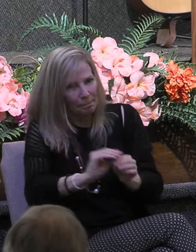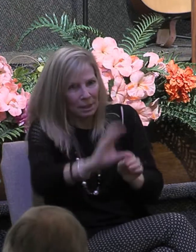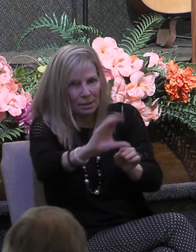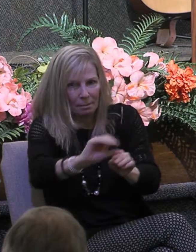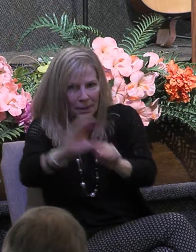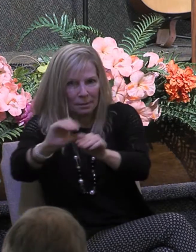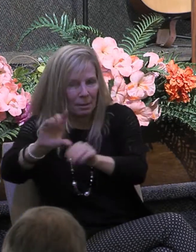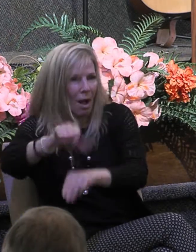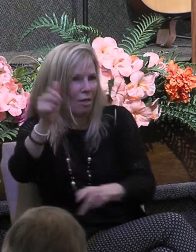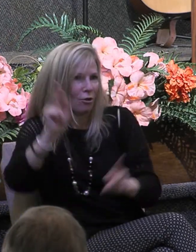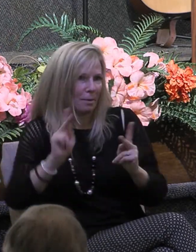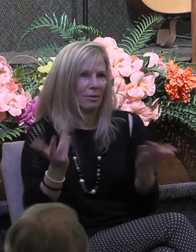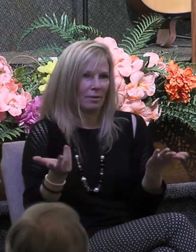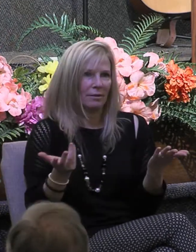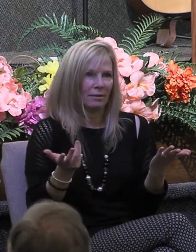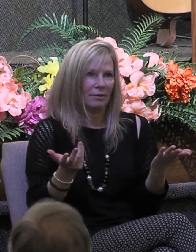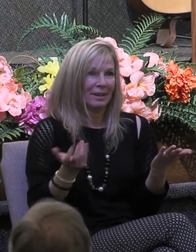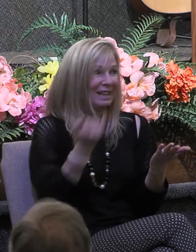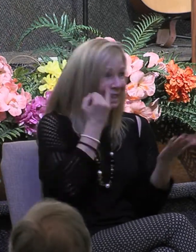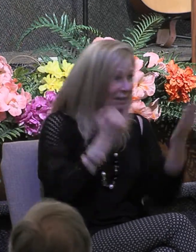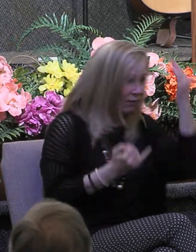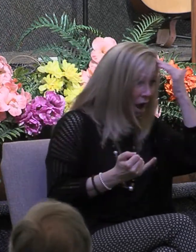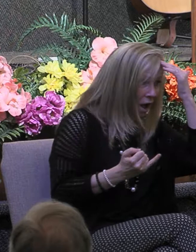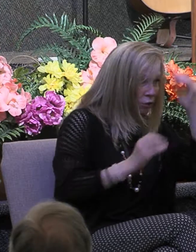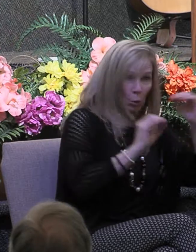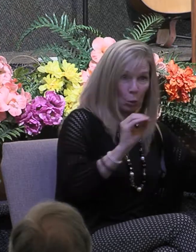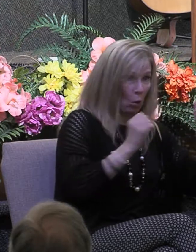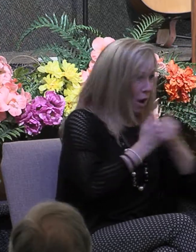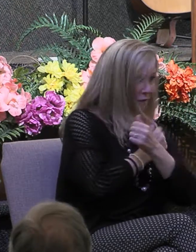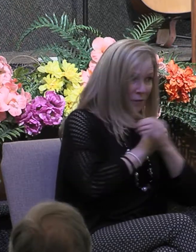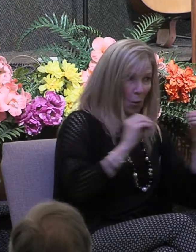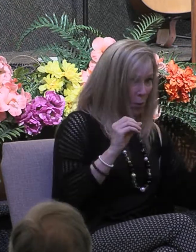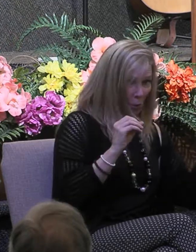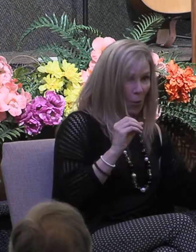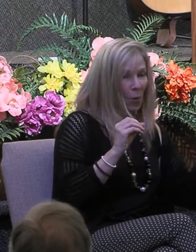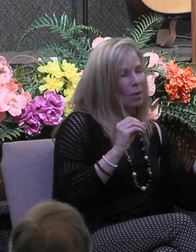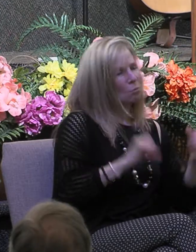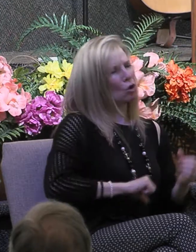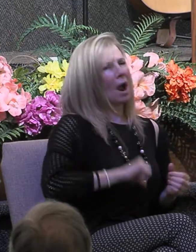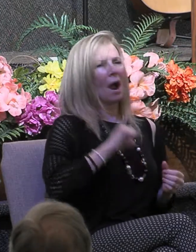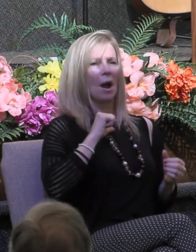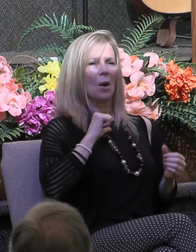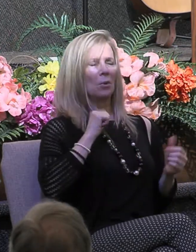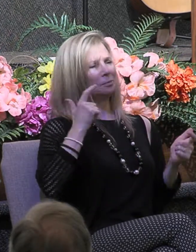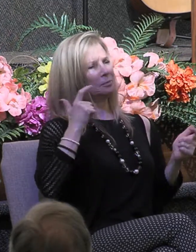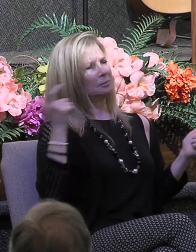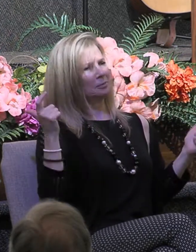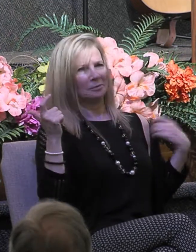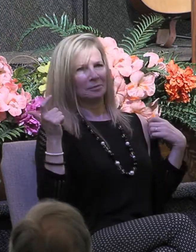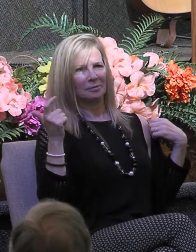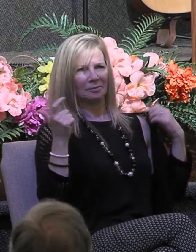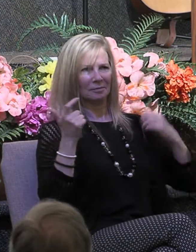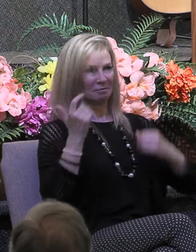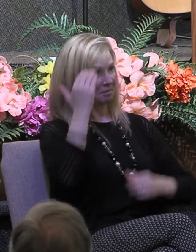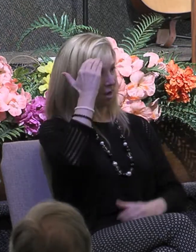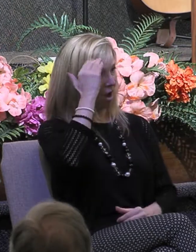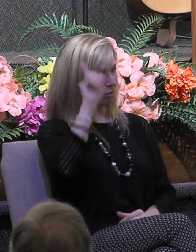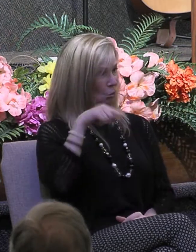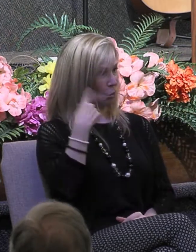they're proud they're arrogant they're haughty the apostle says because knowledge alone leads to intellectual snobbery